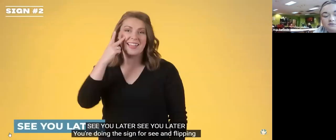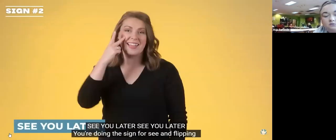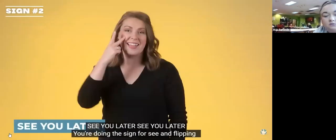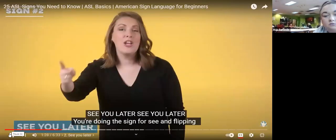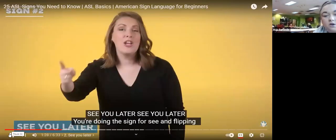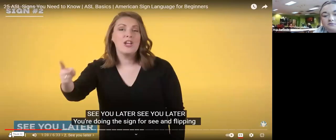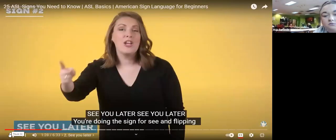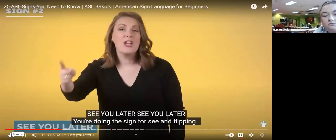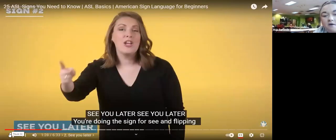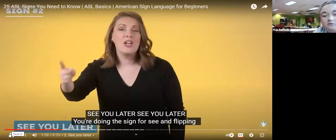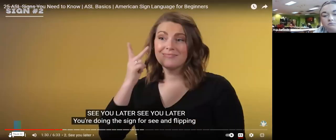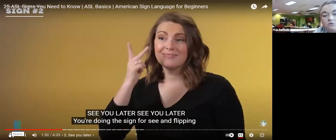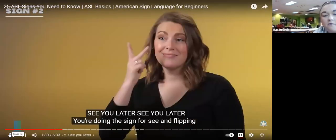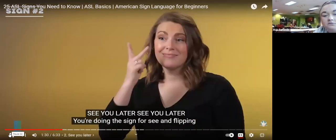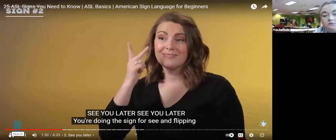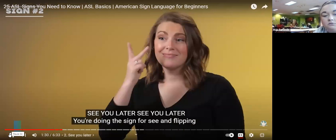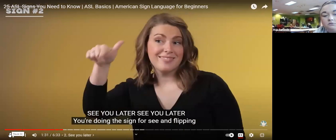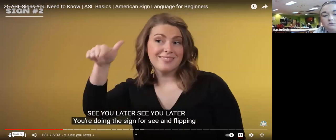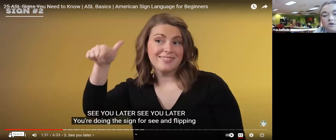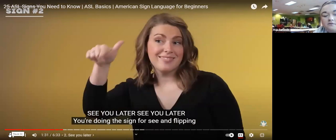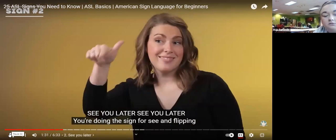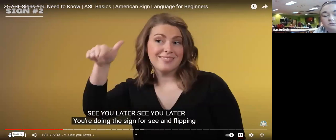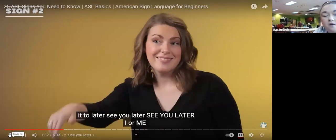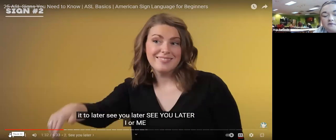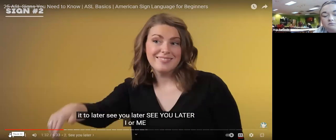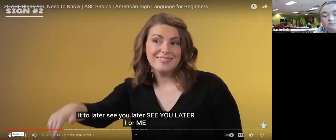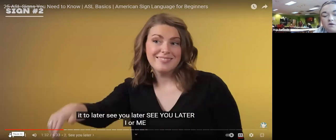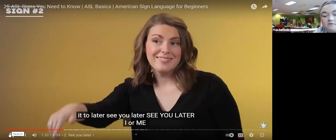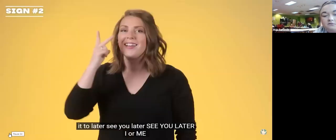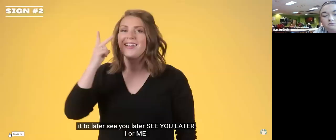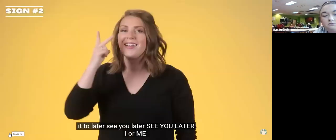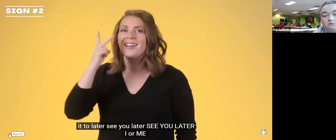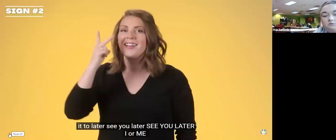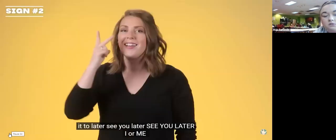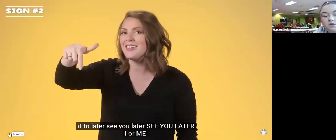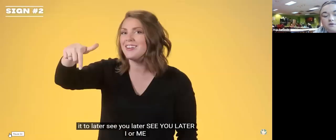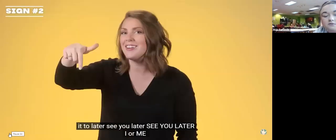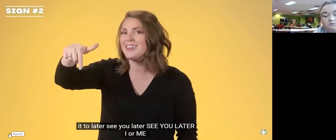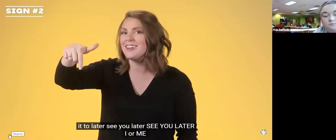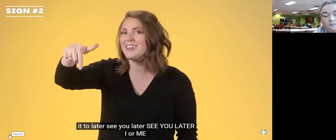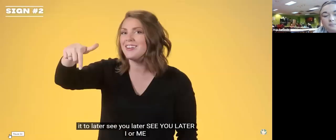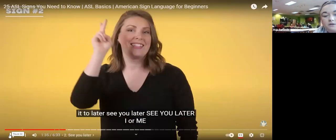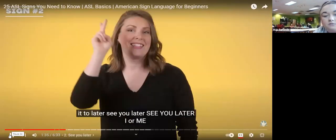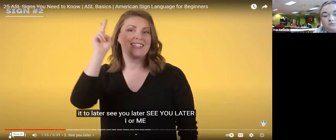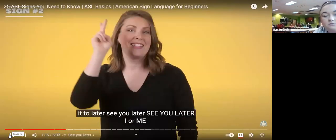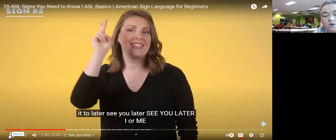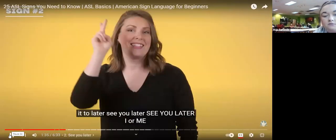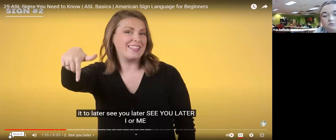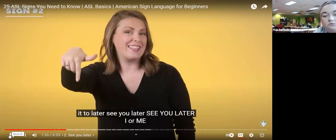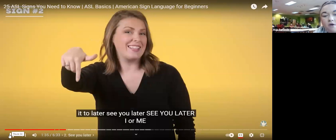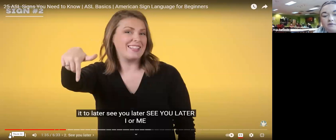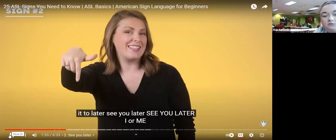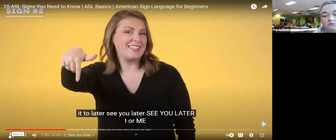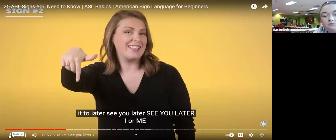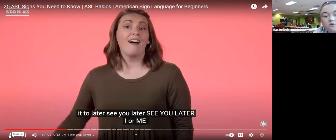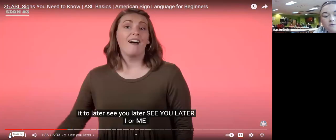you're doing the sign for c and flipping it to later see you later see you later